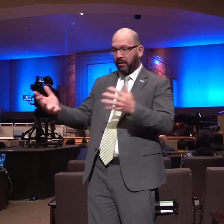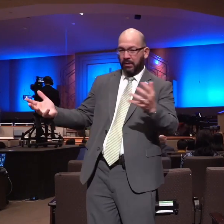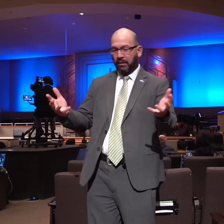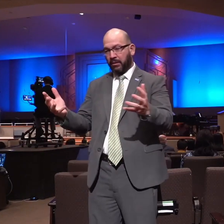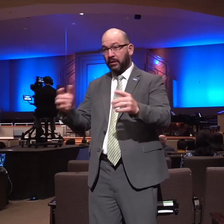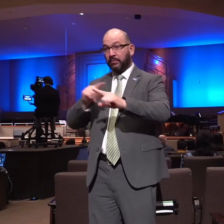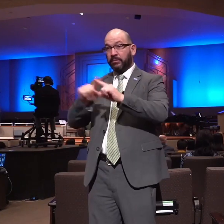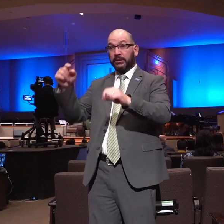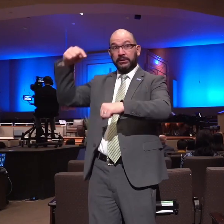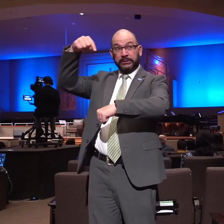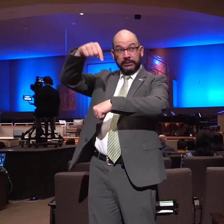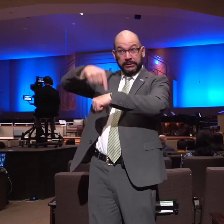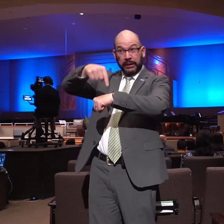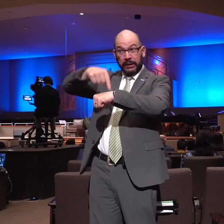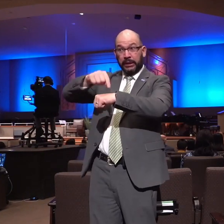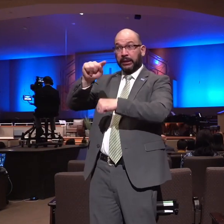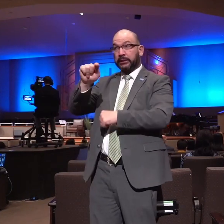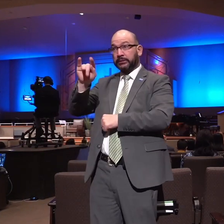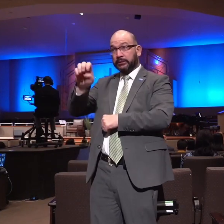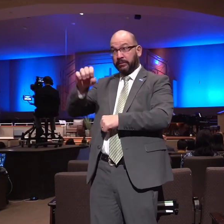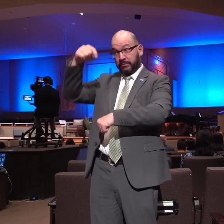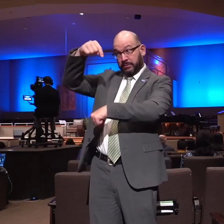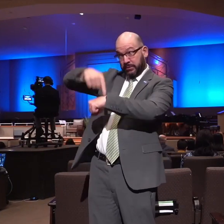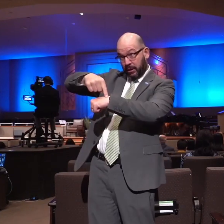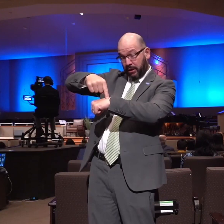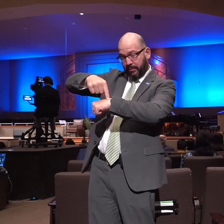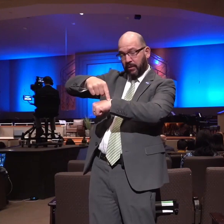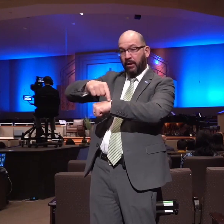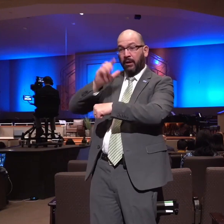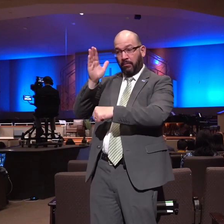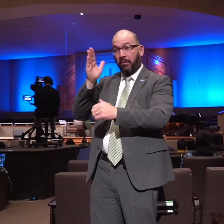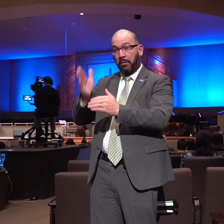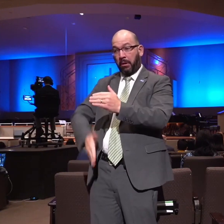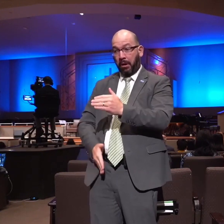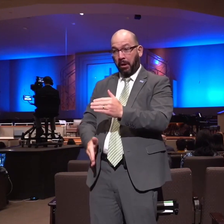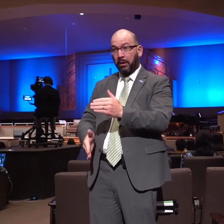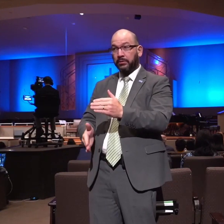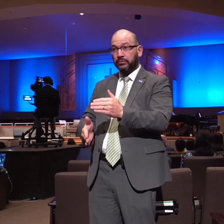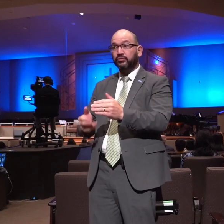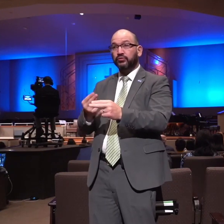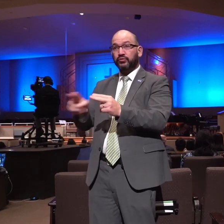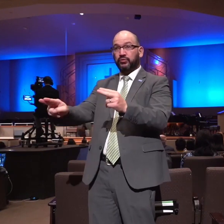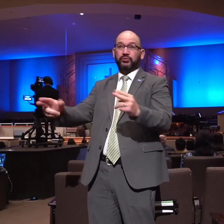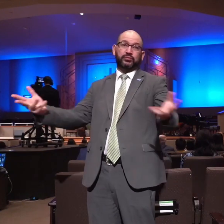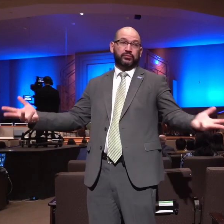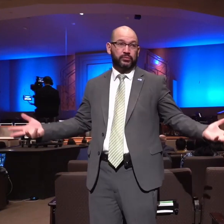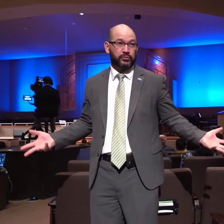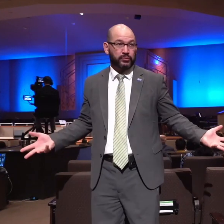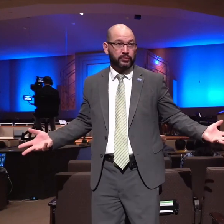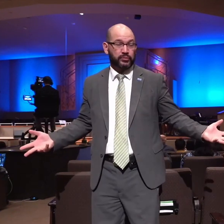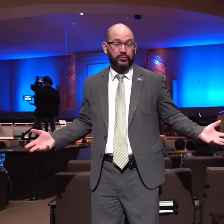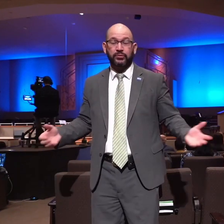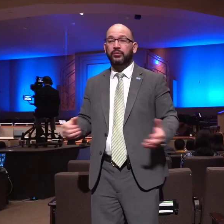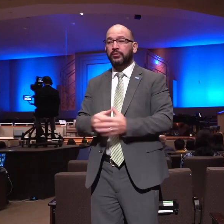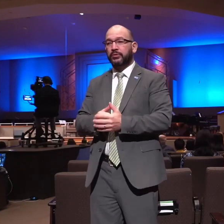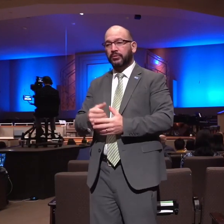as we know it one day ends and so time we must recognize